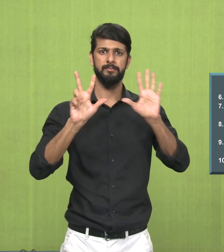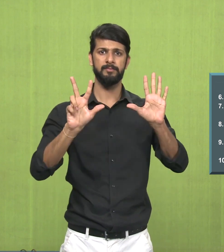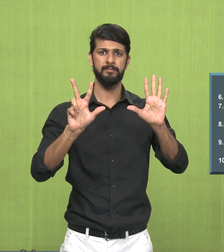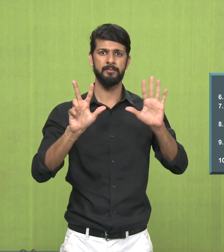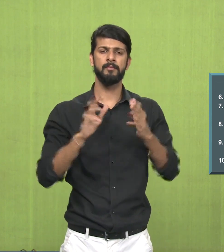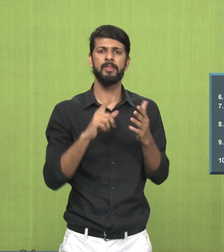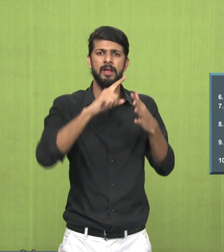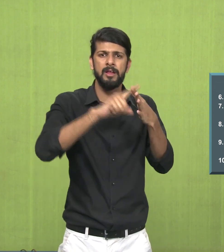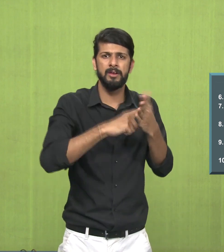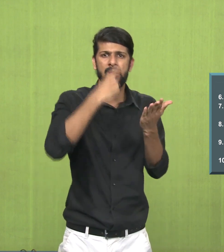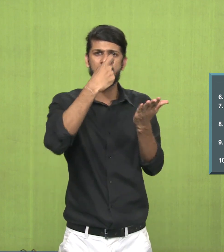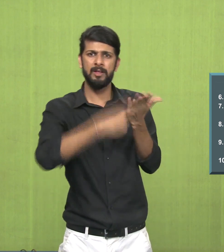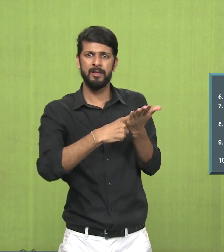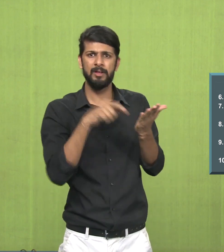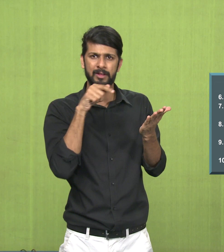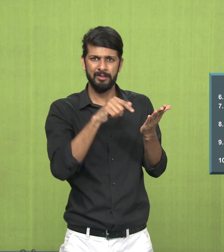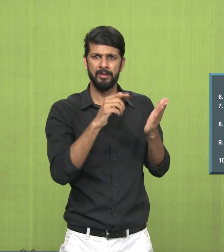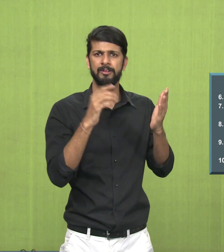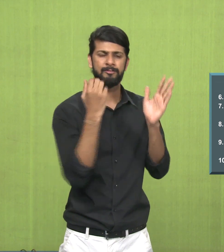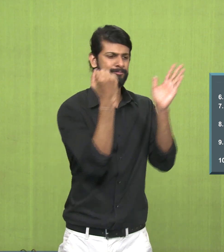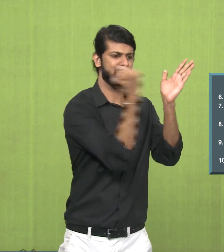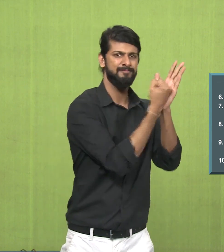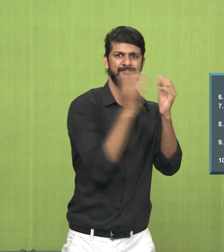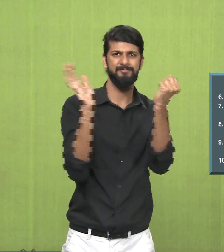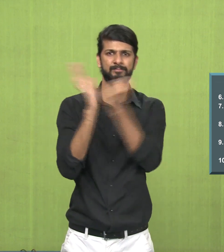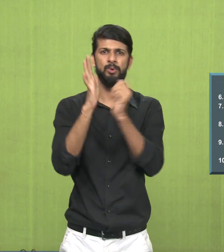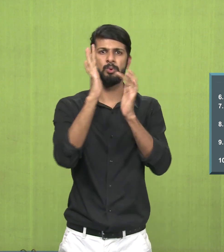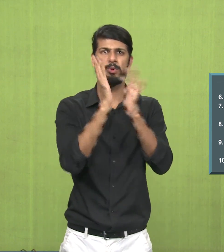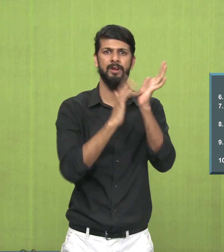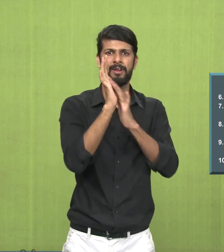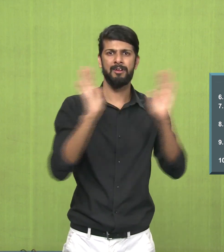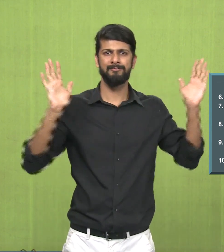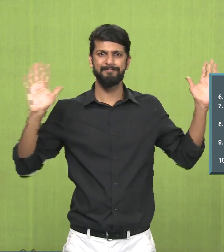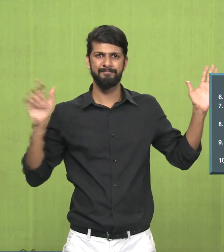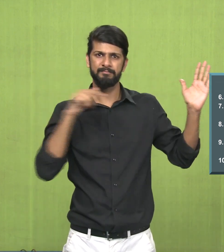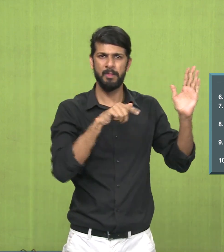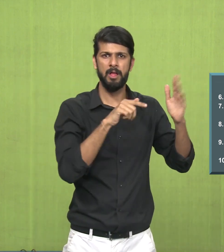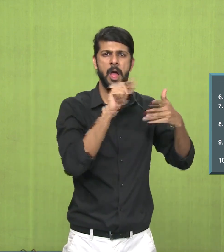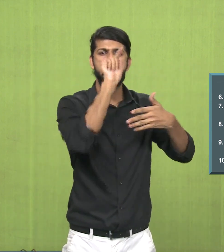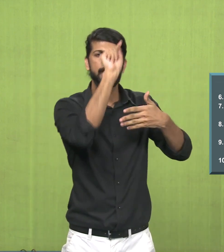Question number 8. Write a note on Jamini Roy's painting, Crucifixion.